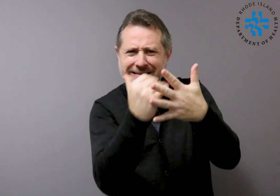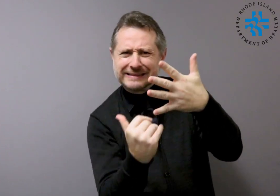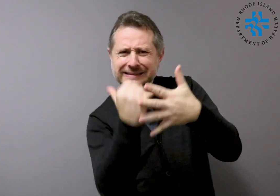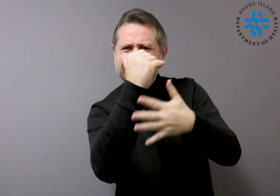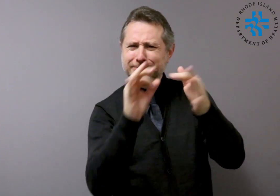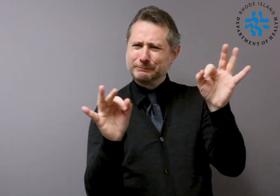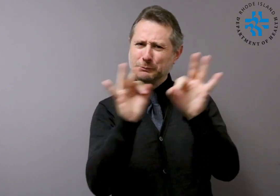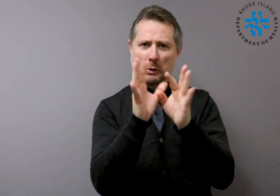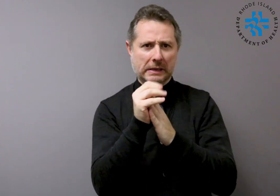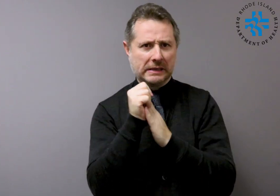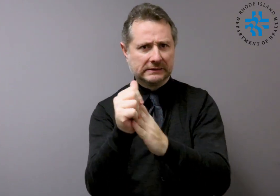hospital. I'm about social